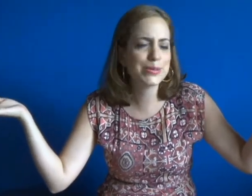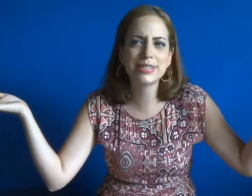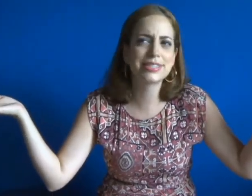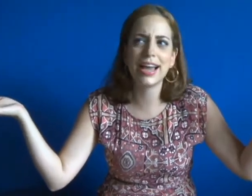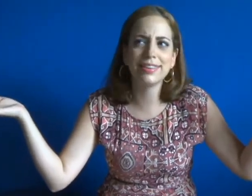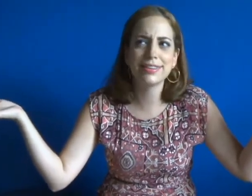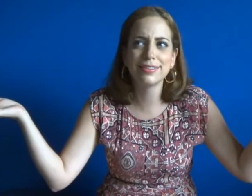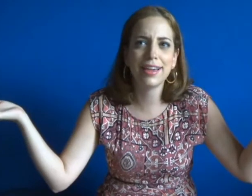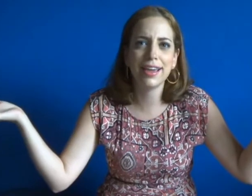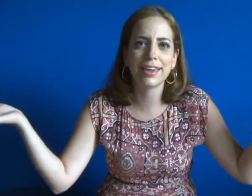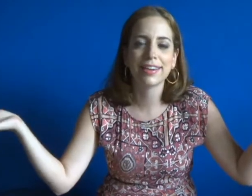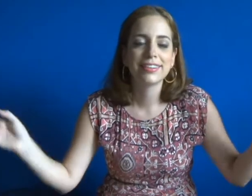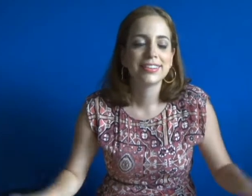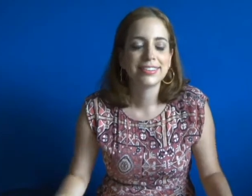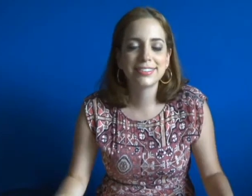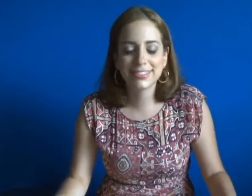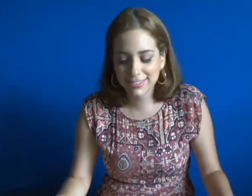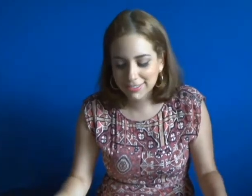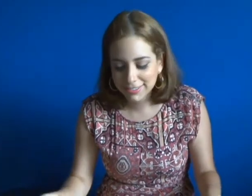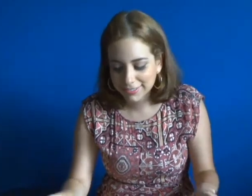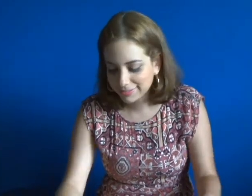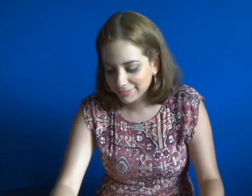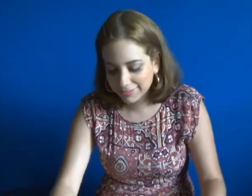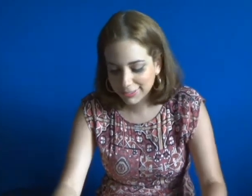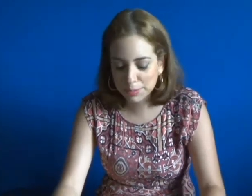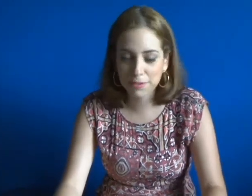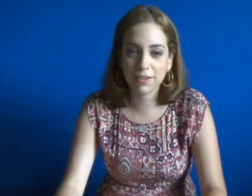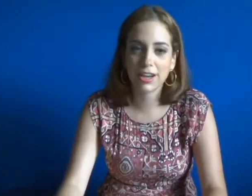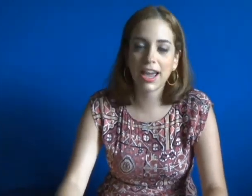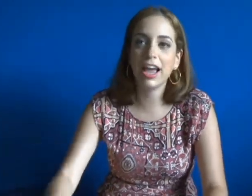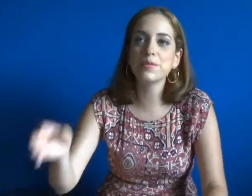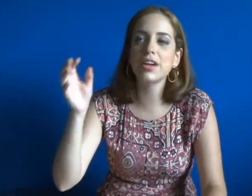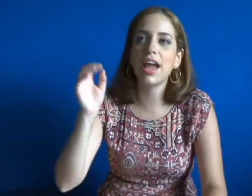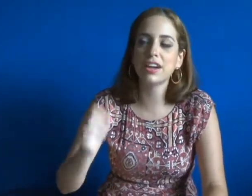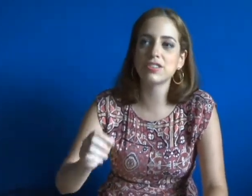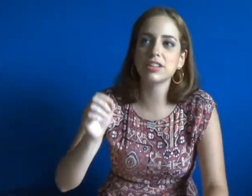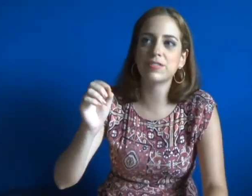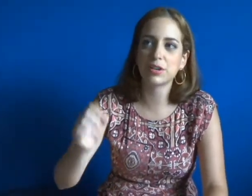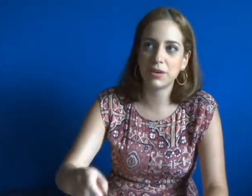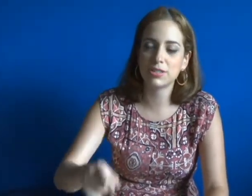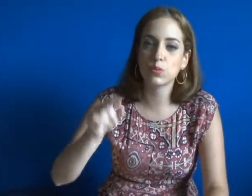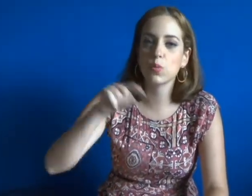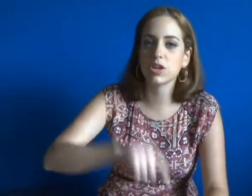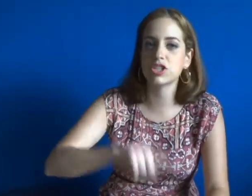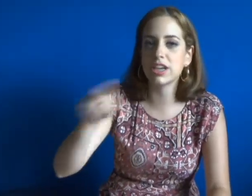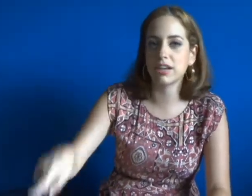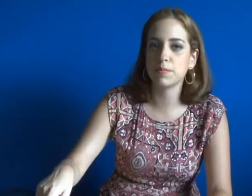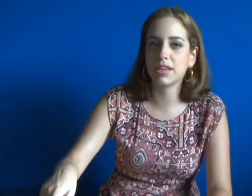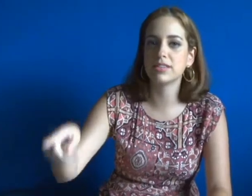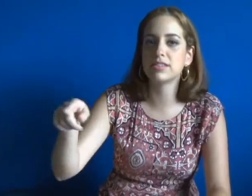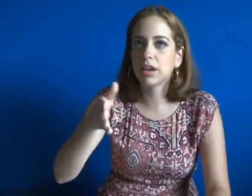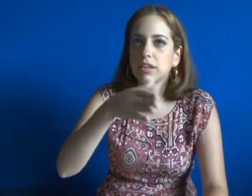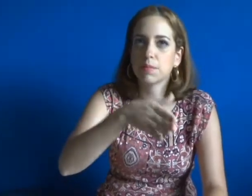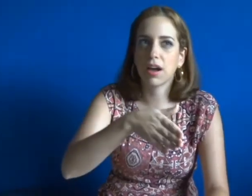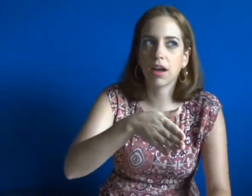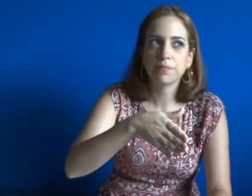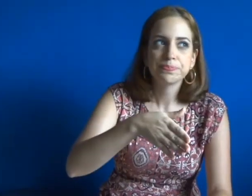who's this guy that you like? It's just super funny. I would actually recommend to watch the anime instead of reading the manga.